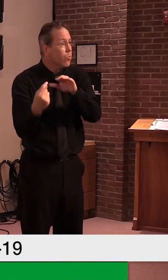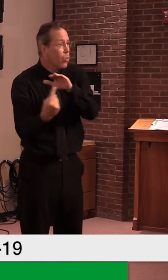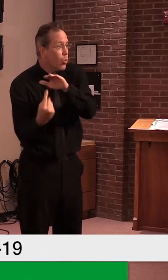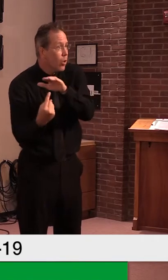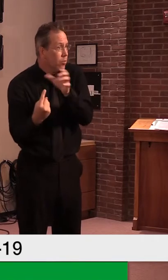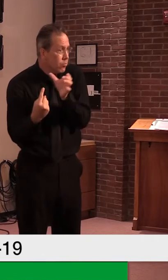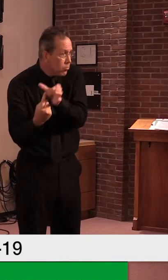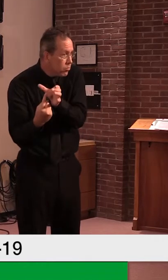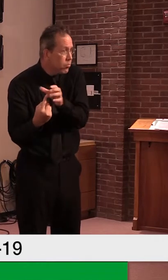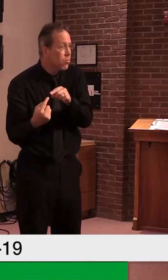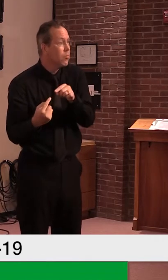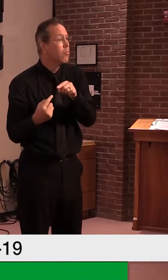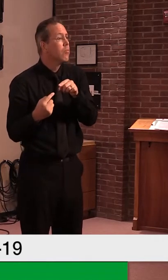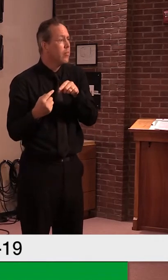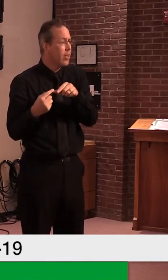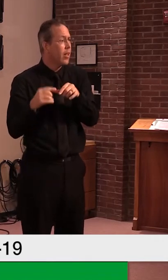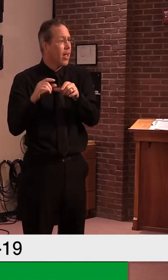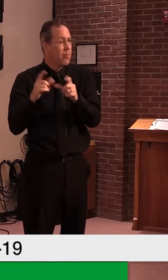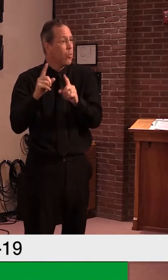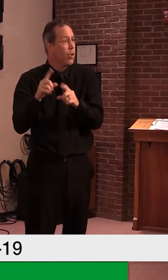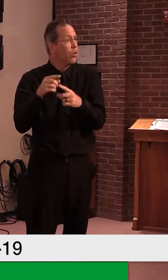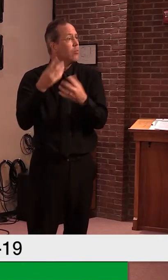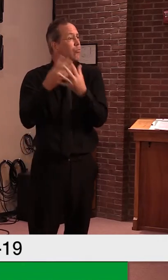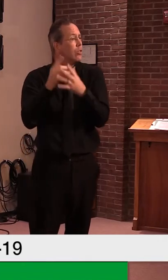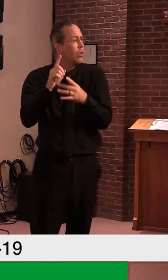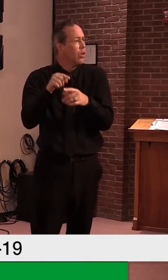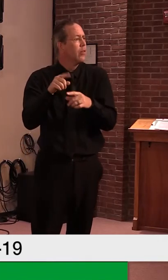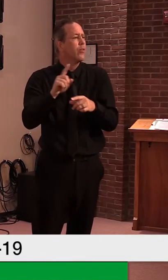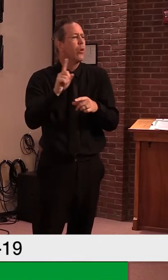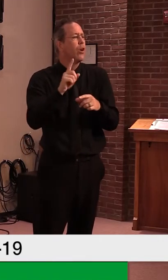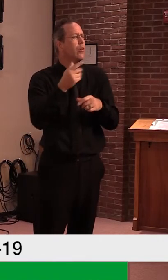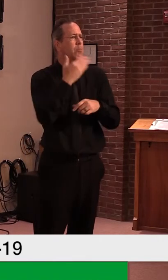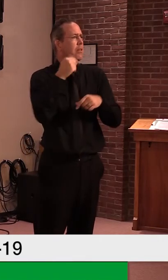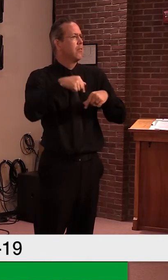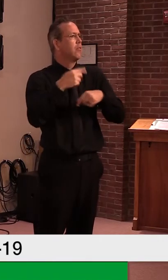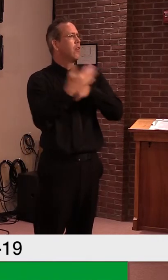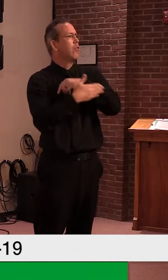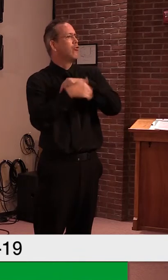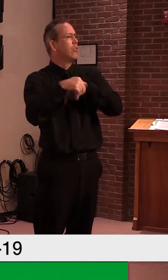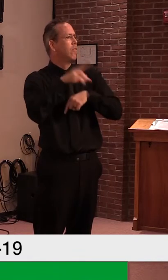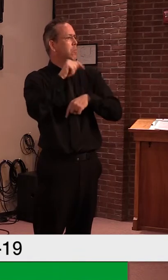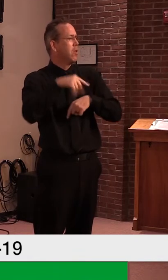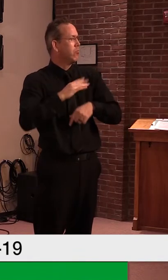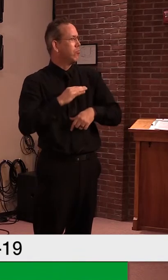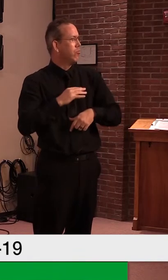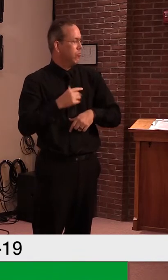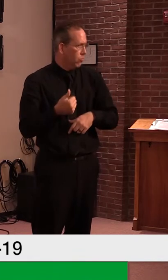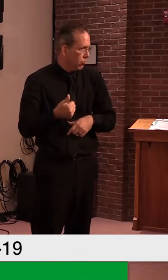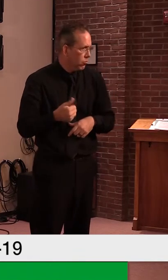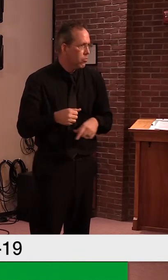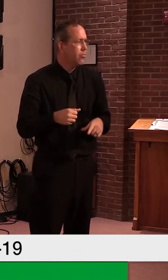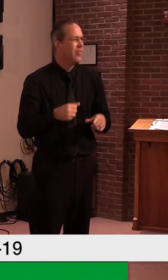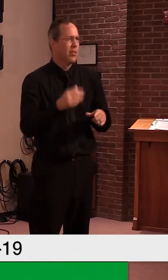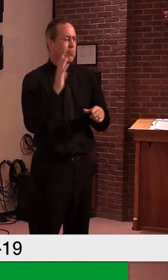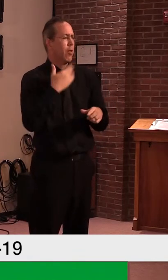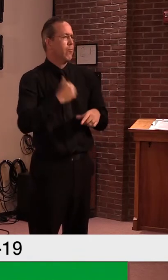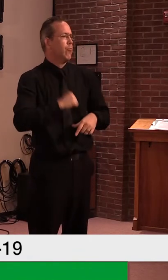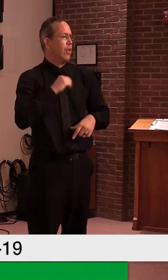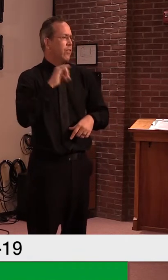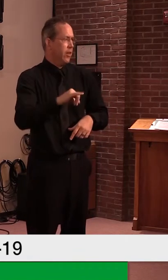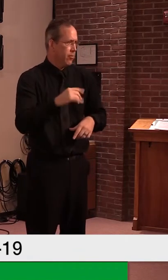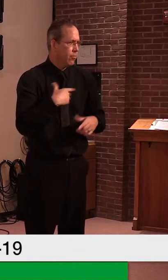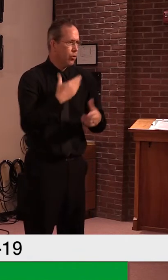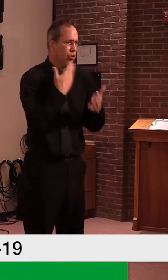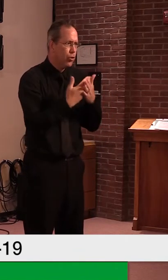are some of the best in the country right now. And, and, and actually, we've had some inquiries from